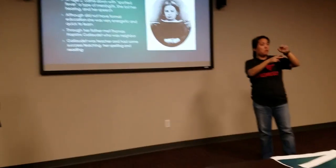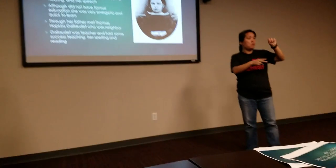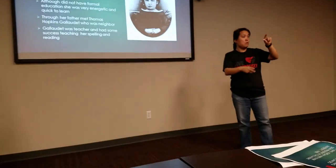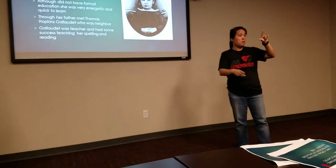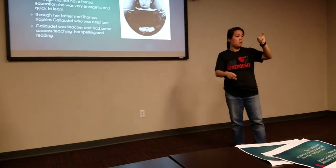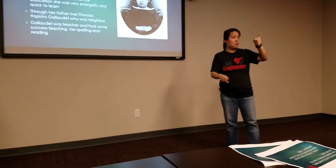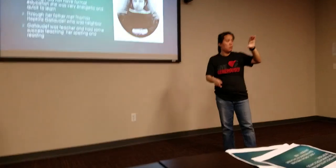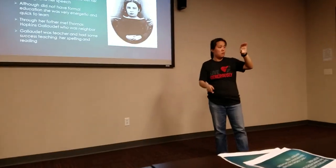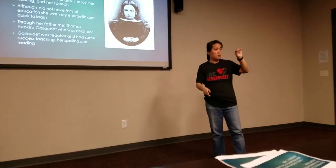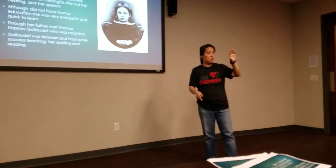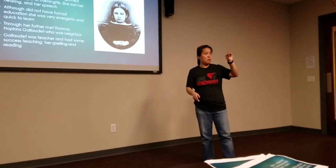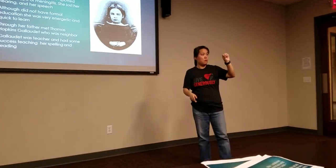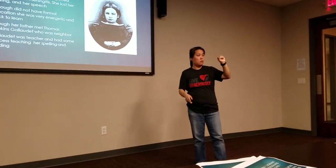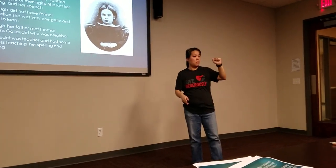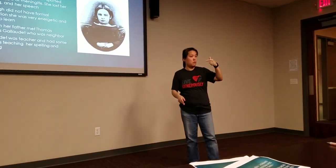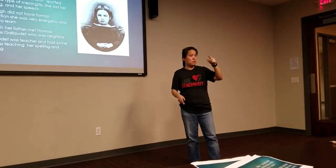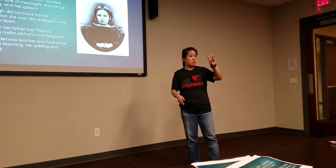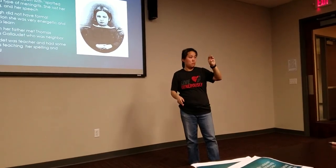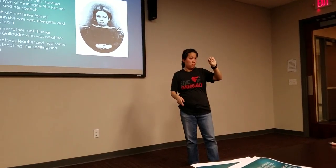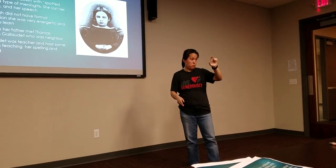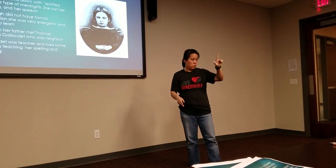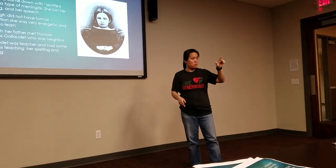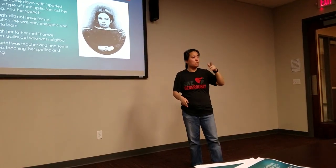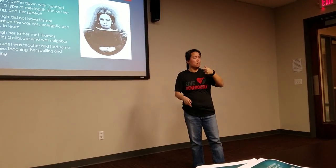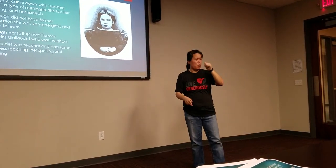This girl you see in the picture is Alice Cogswell.